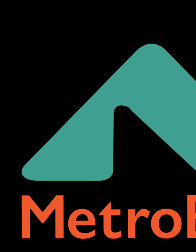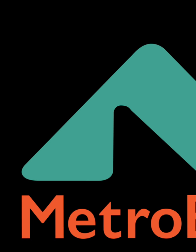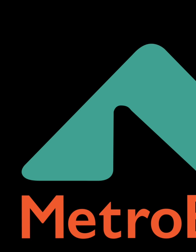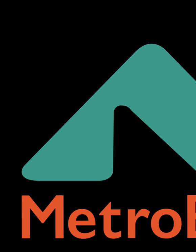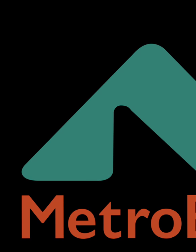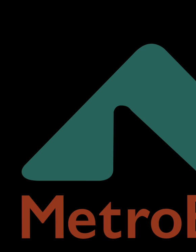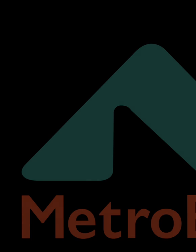Bye. We'll